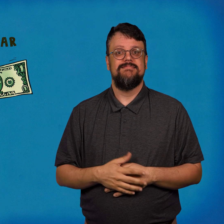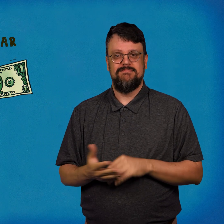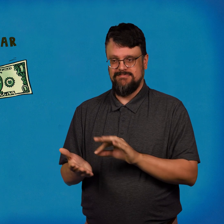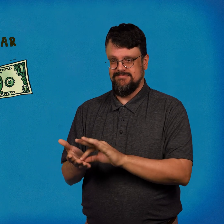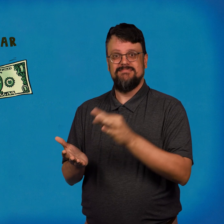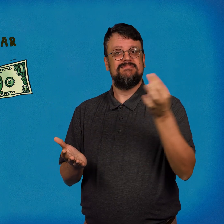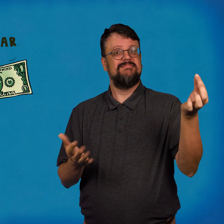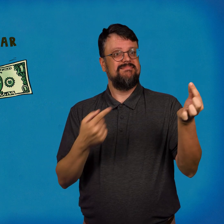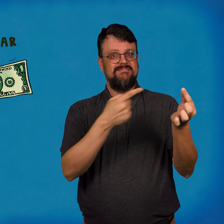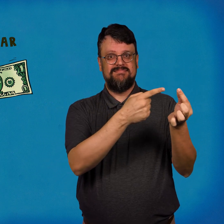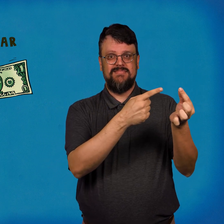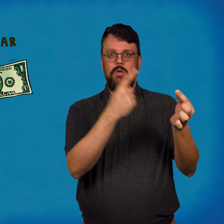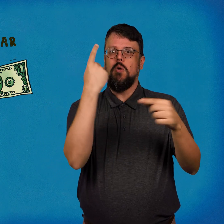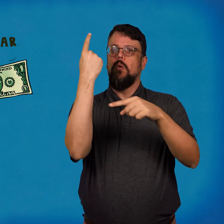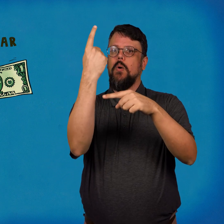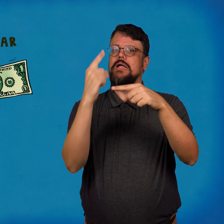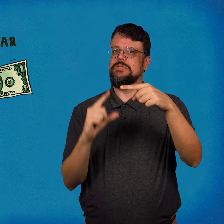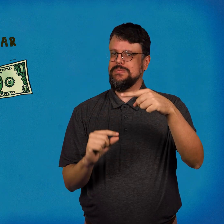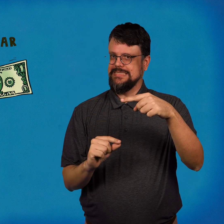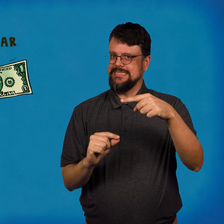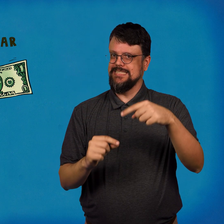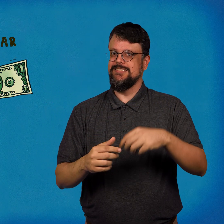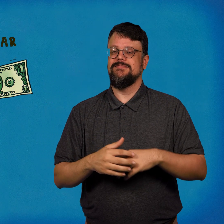Each nickel is one twentieth of a dollar.